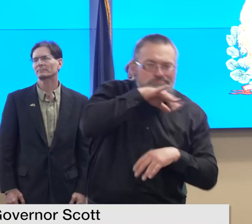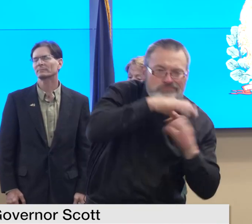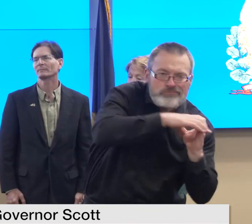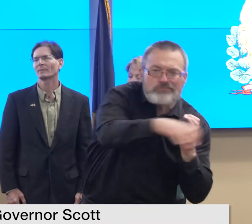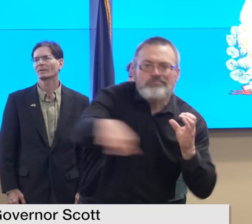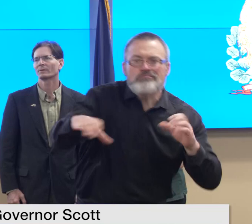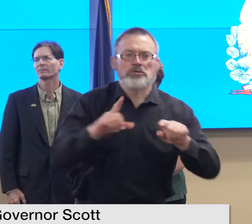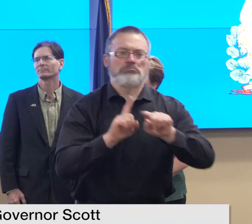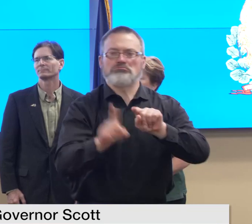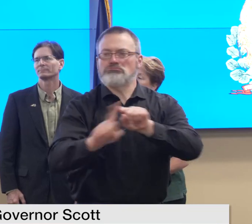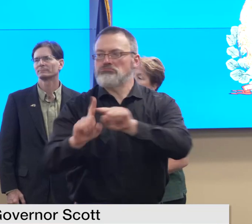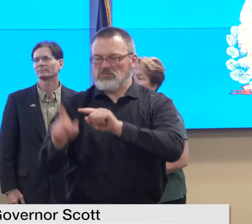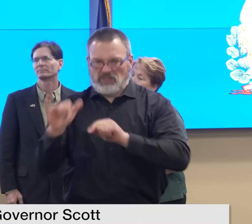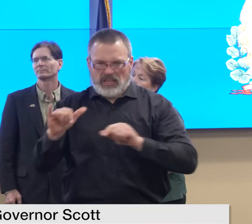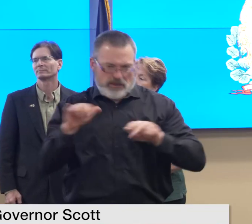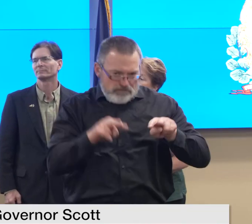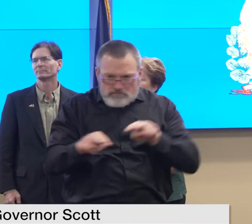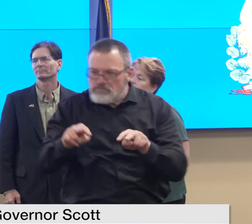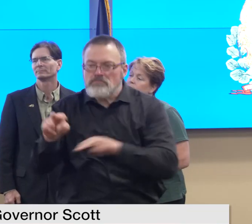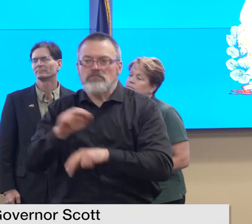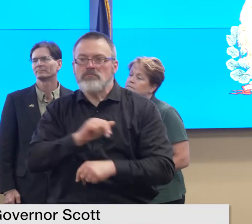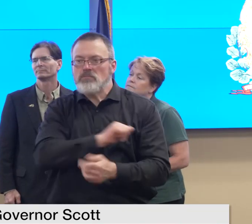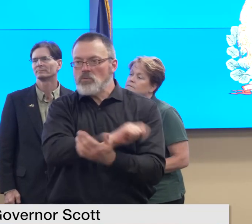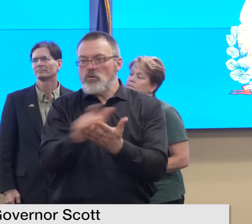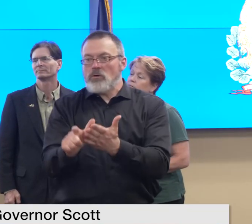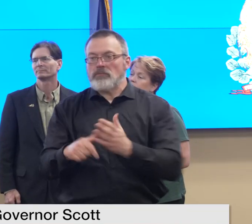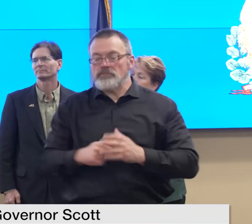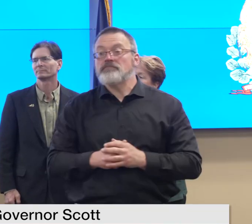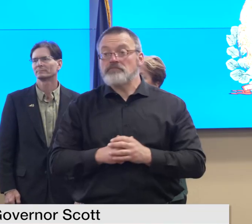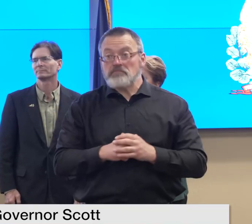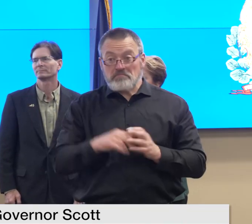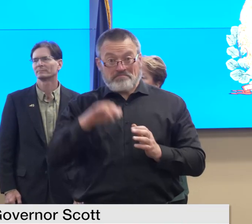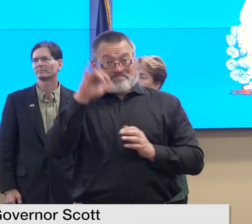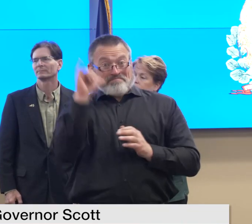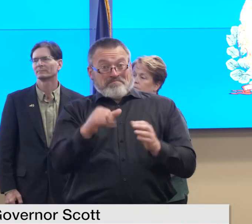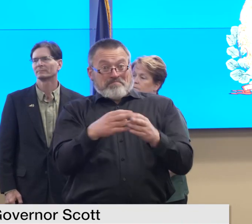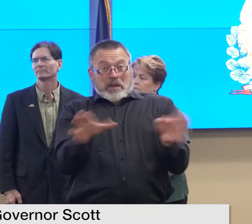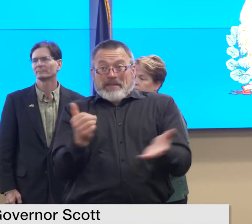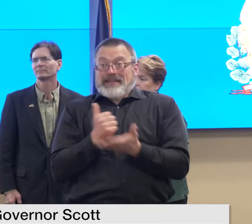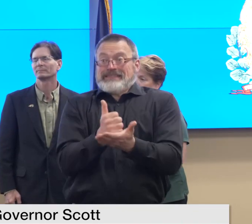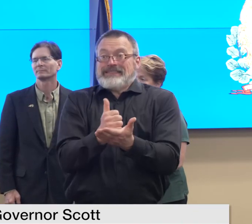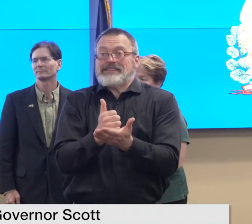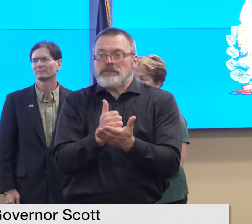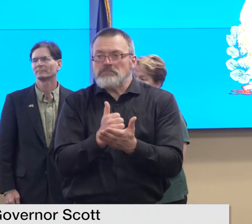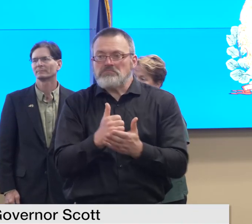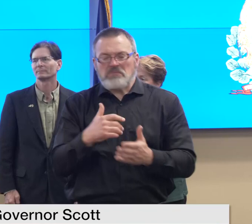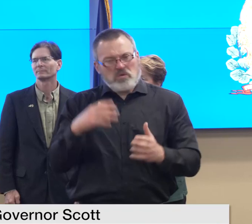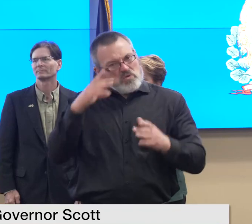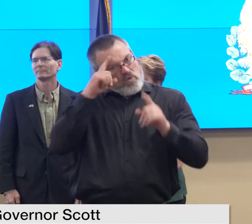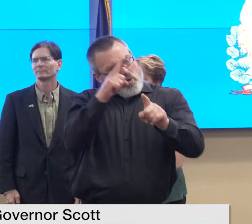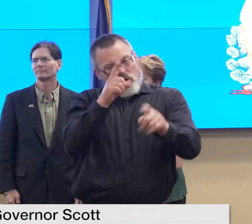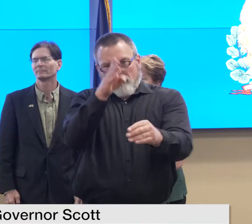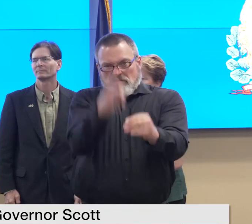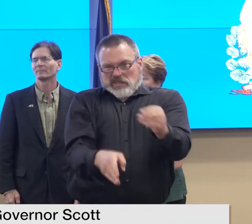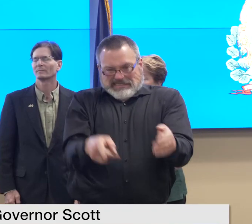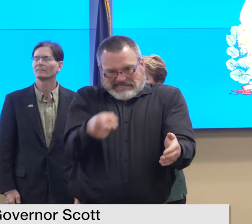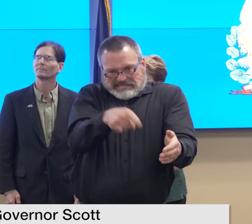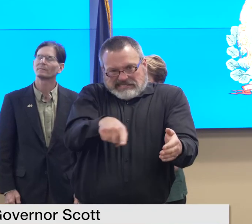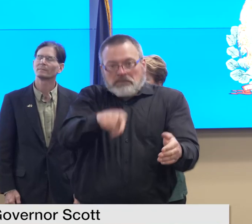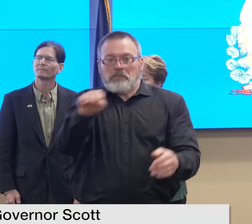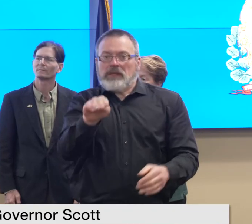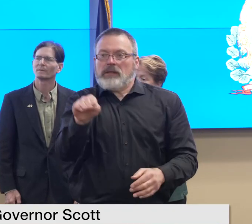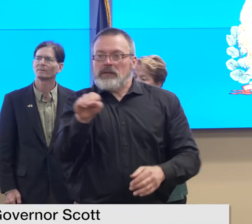the public assistance assessment is expected to be completed by Monday and next week